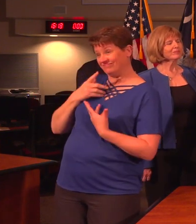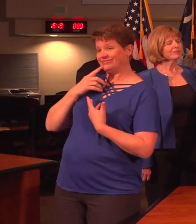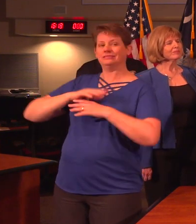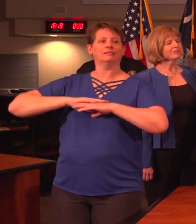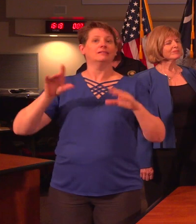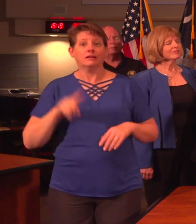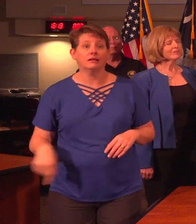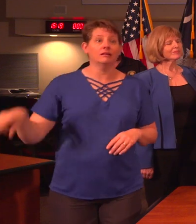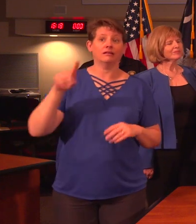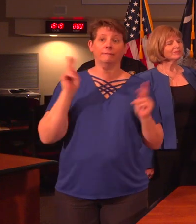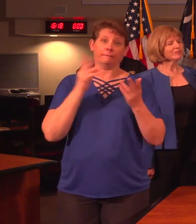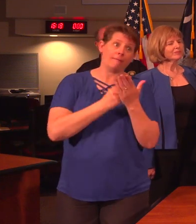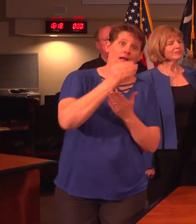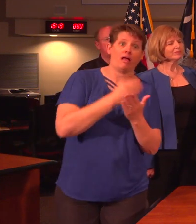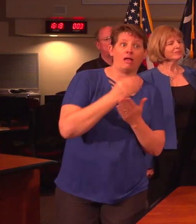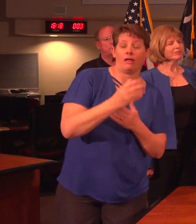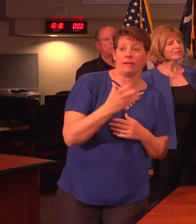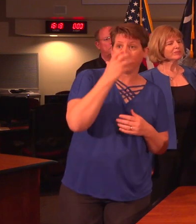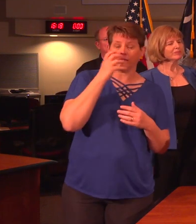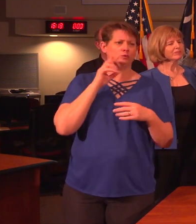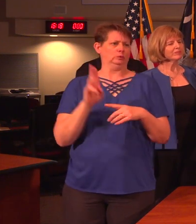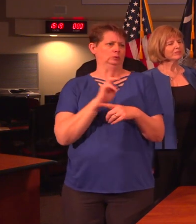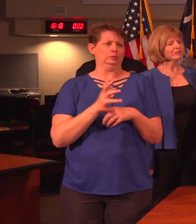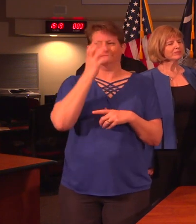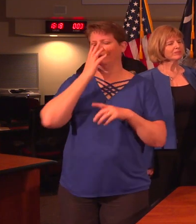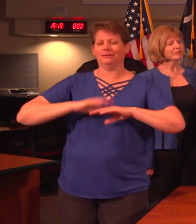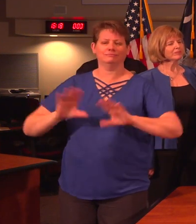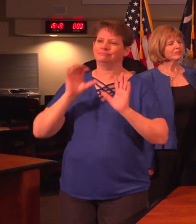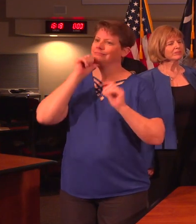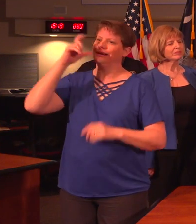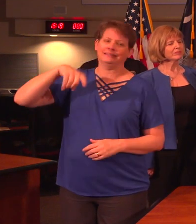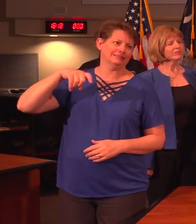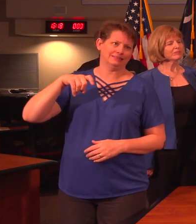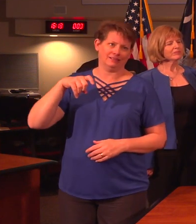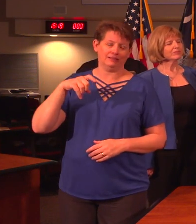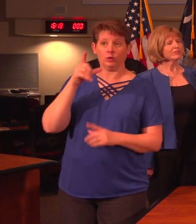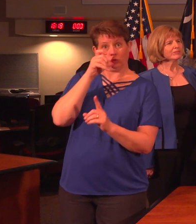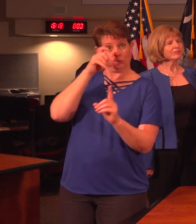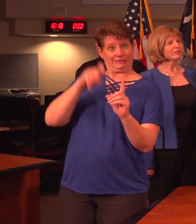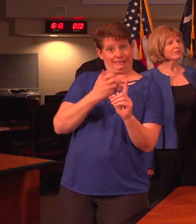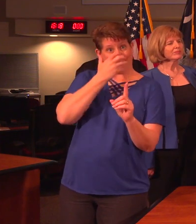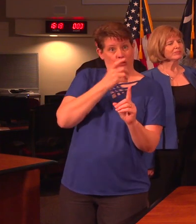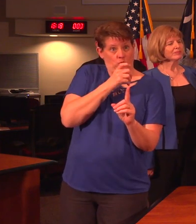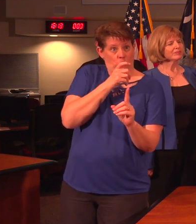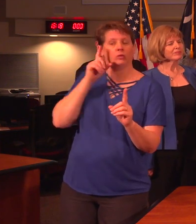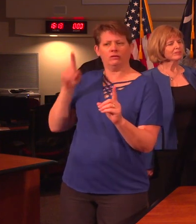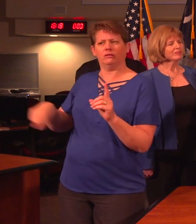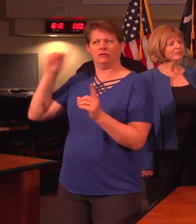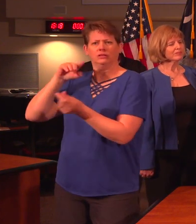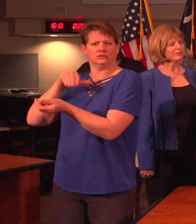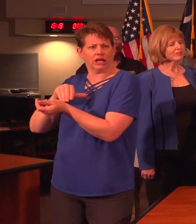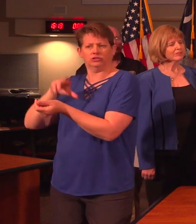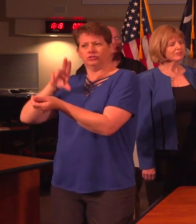for the public to buy masks or wear masks. Our healthcare professionals are the ones who